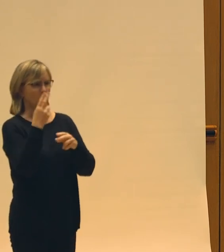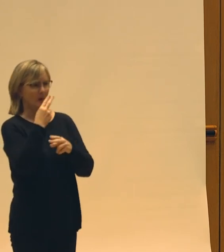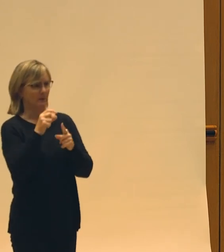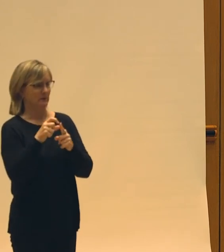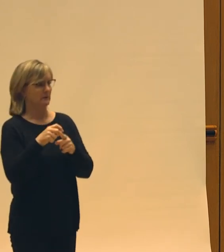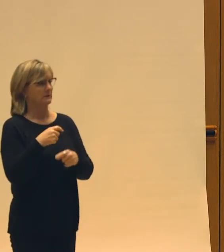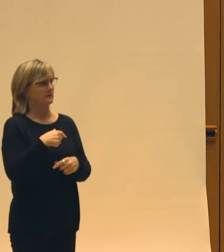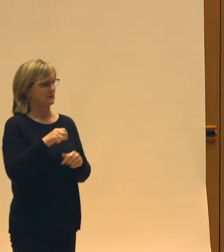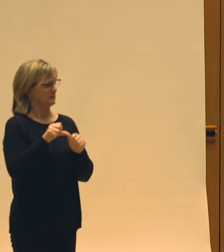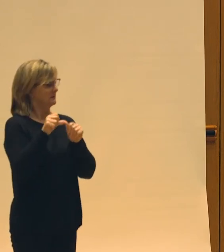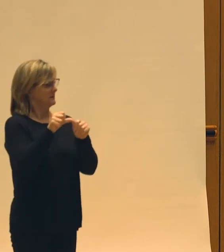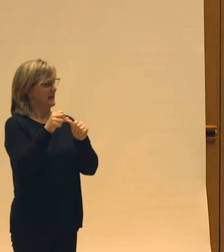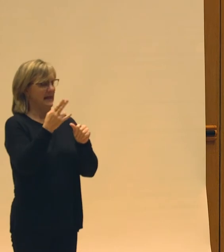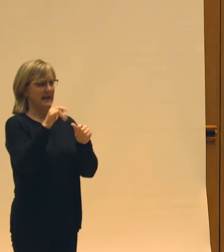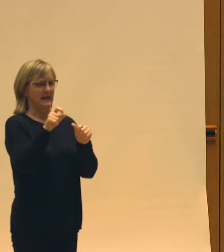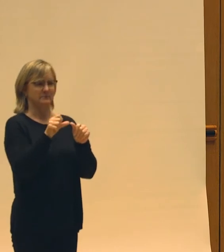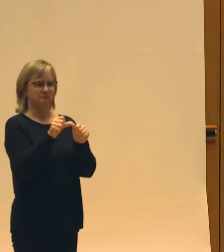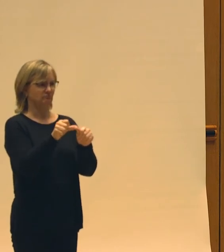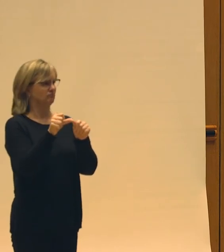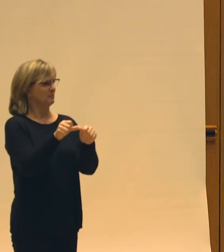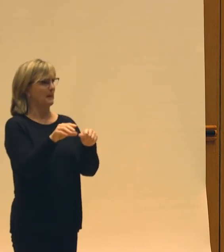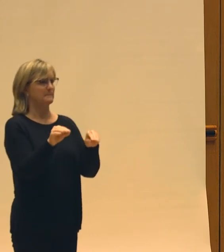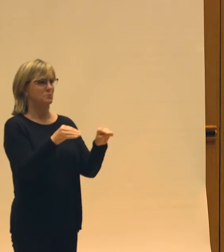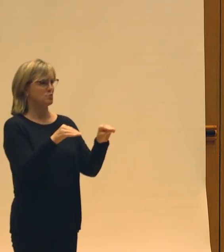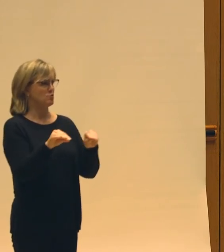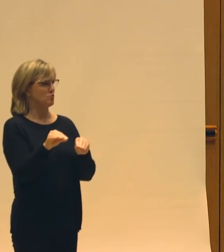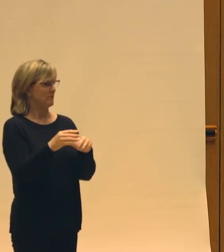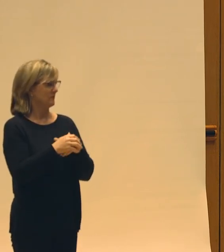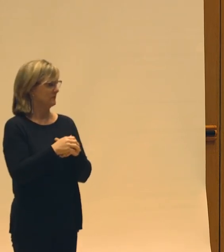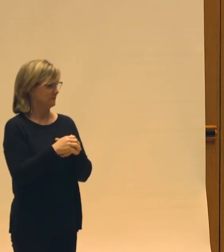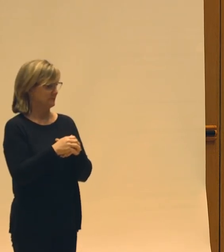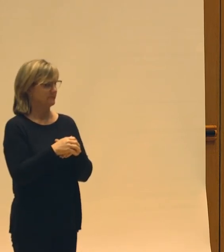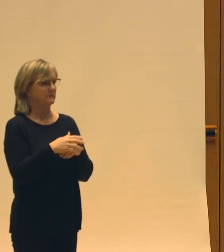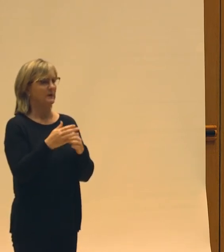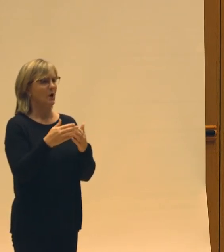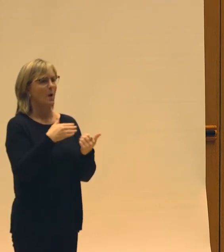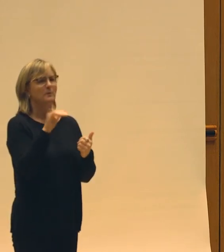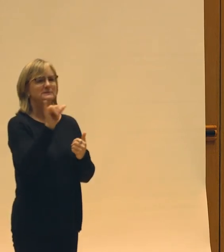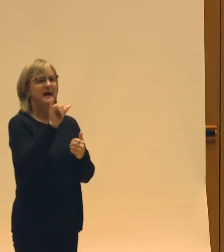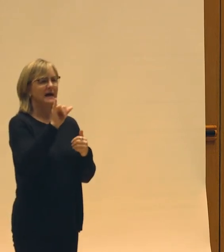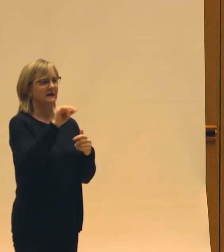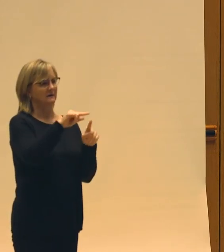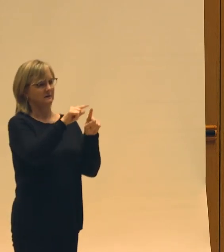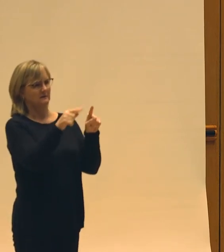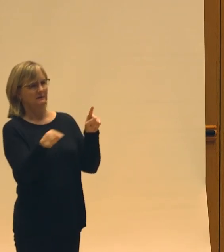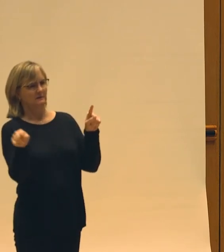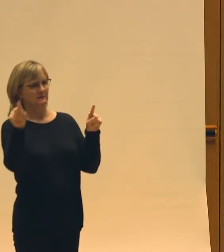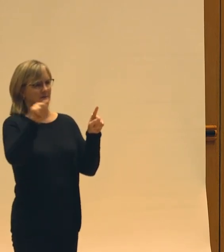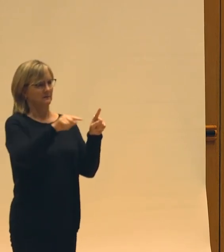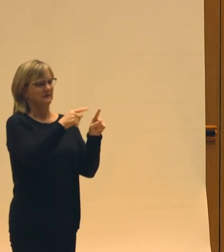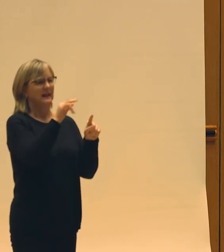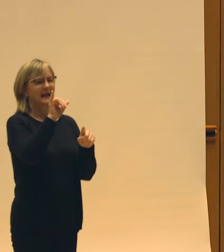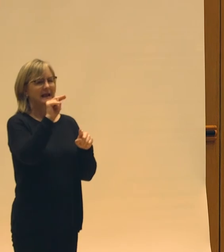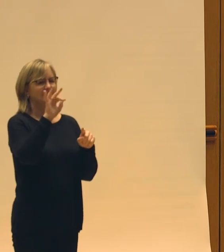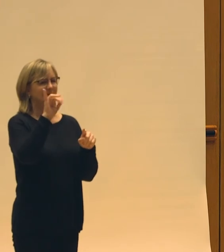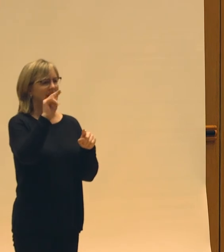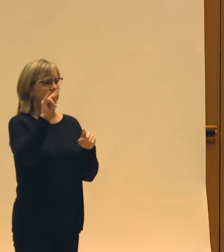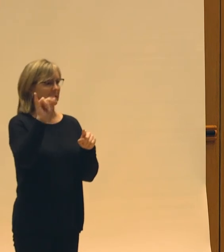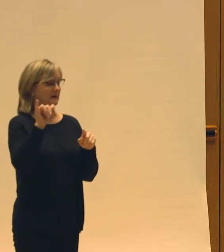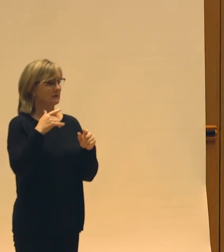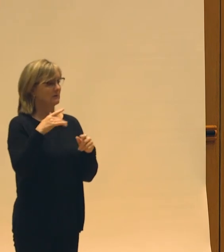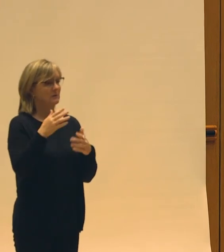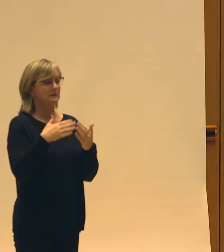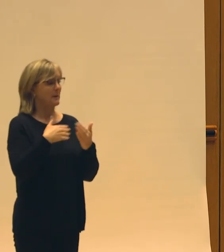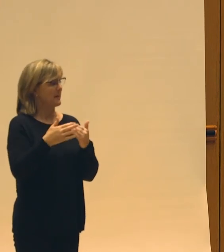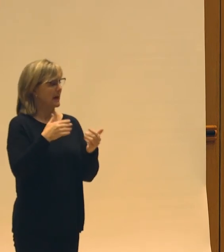perpetual movement of the hips that just goes in a beautiful undulation, almost like an infinity. And no matter what step you would be doing,